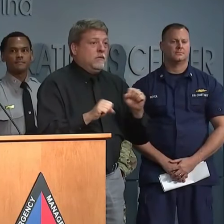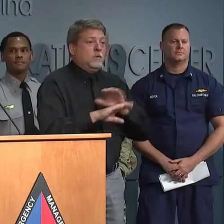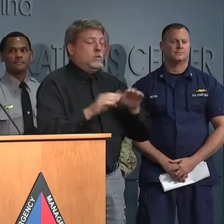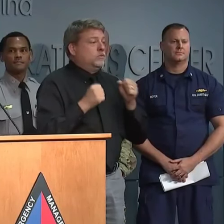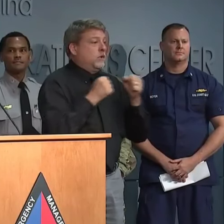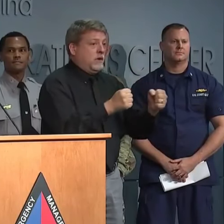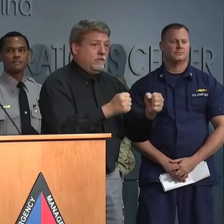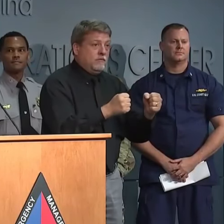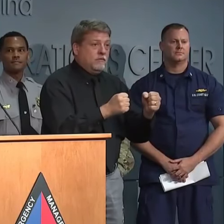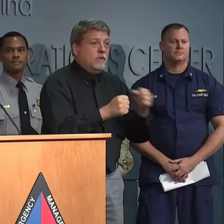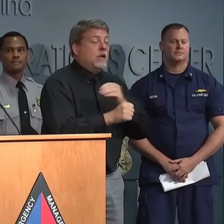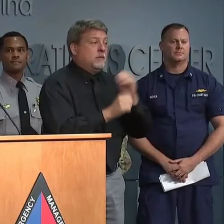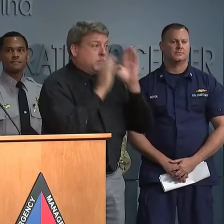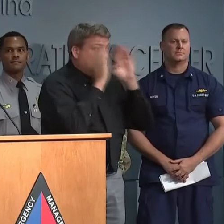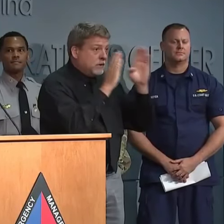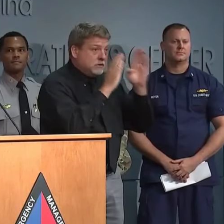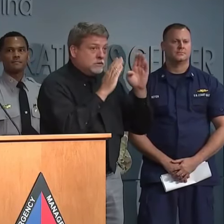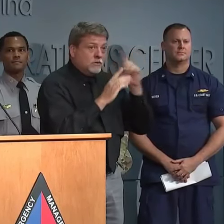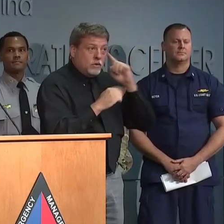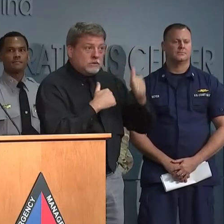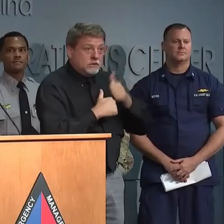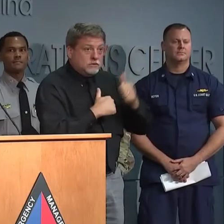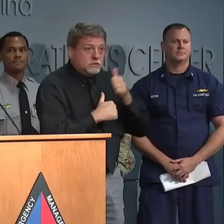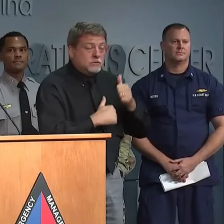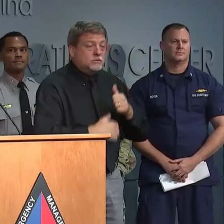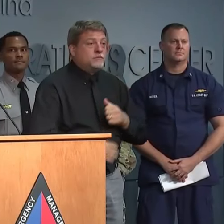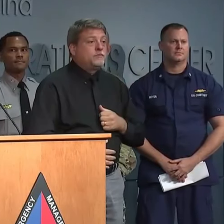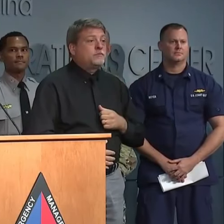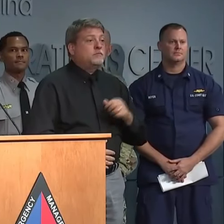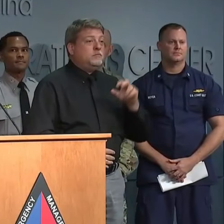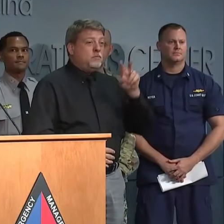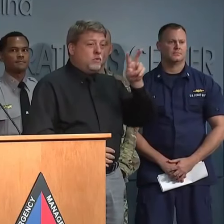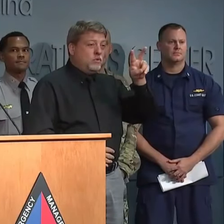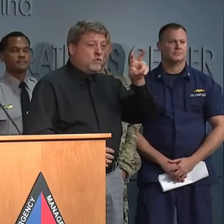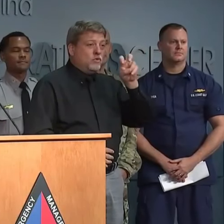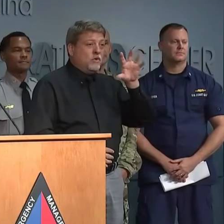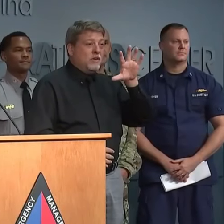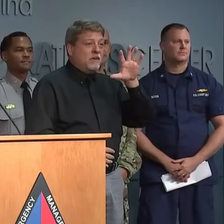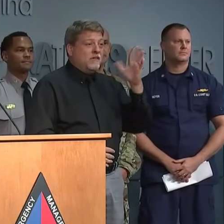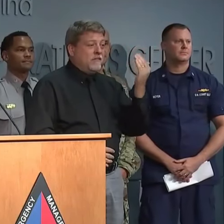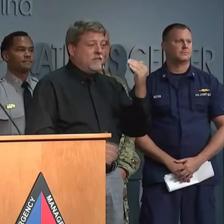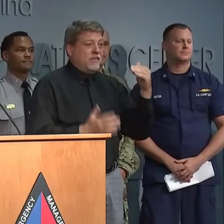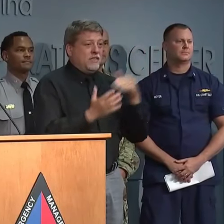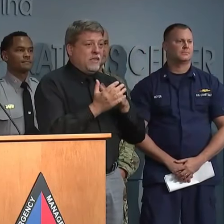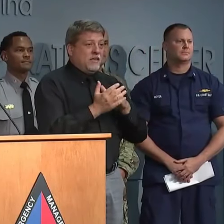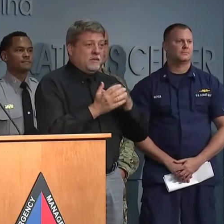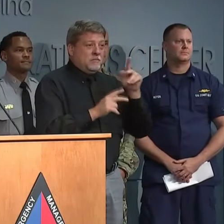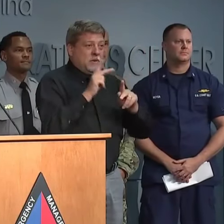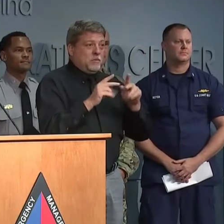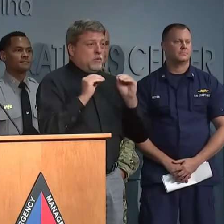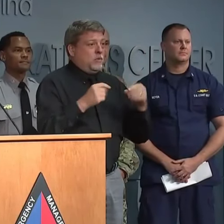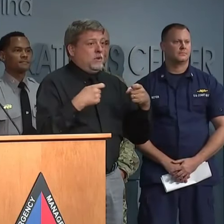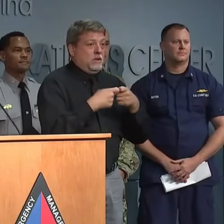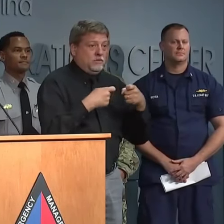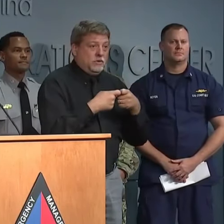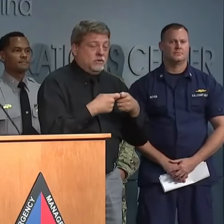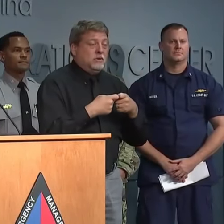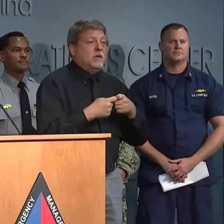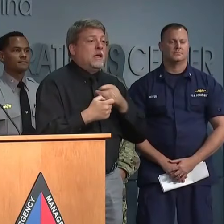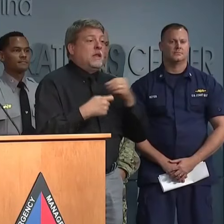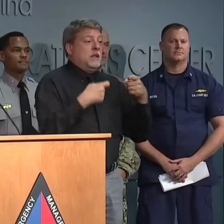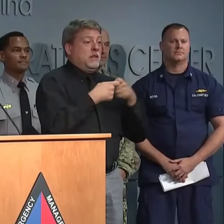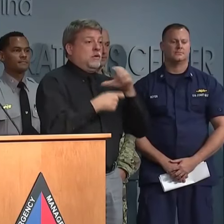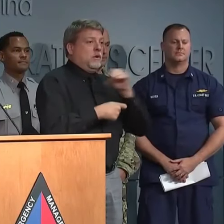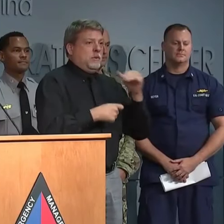We currently have more than two hundred fifteen thousand power outages and crews are working hard to restore power to